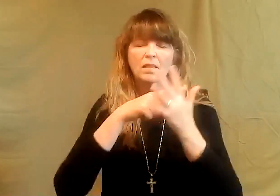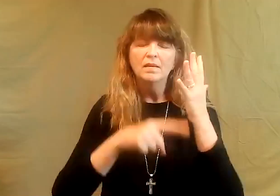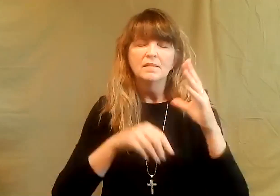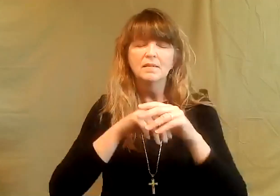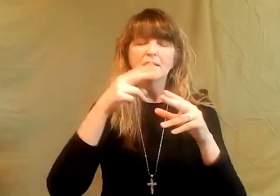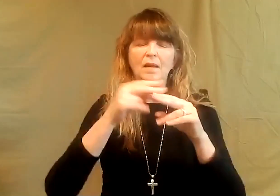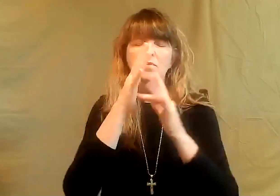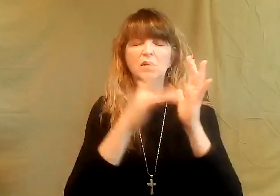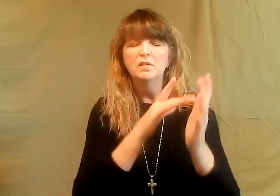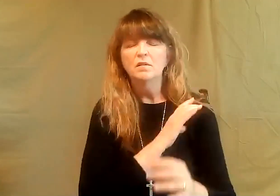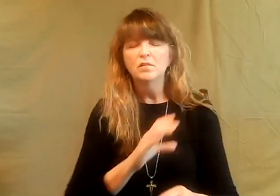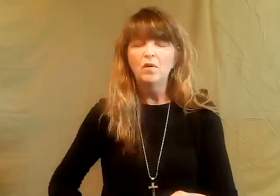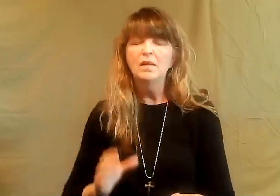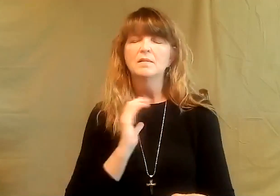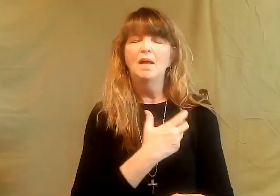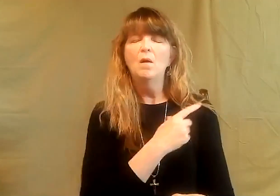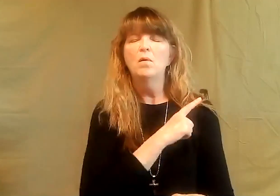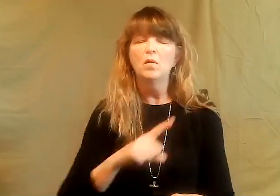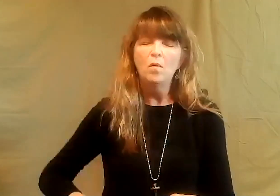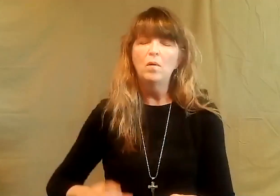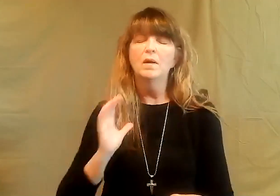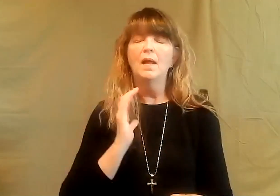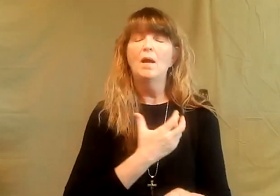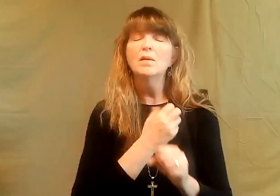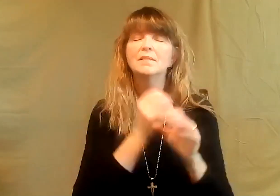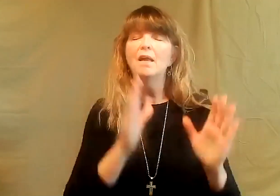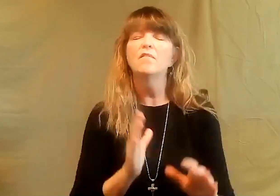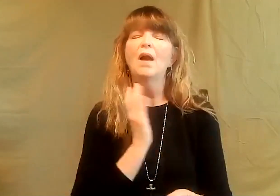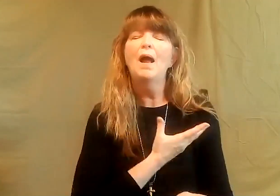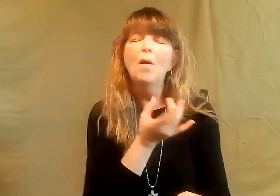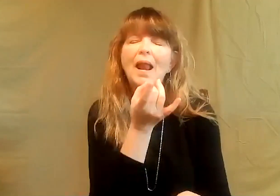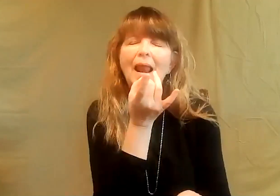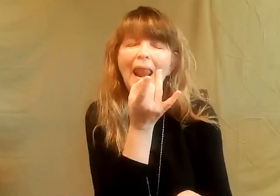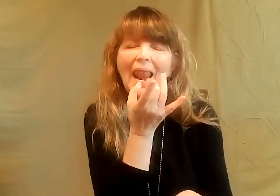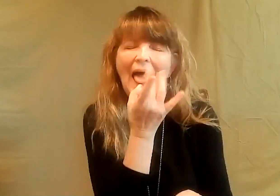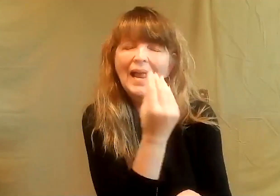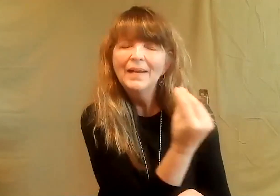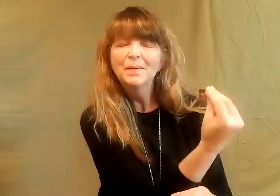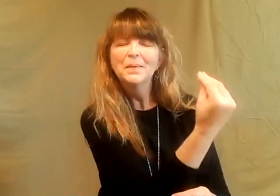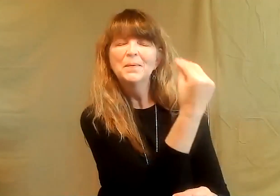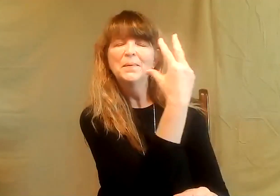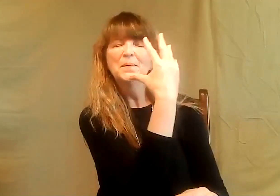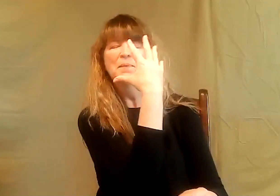Lord, I pray all of these things in the name of Jesus Christ, our Lord, and our Savior. Our light.